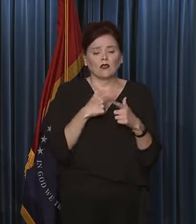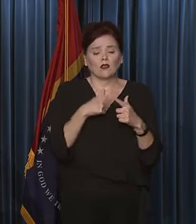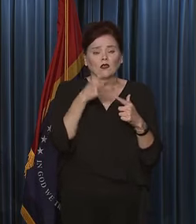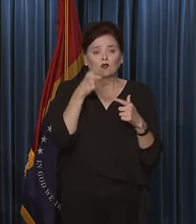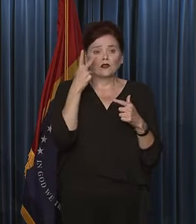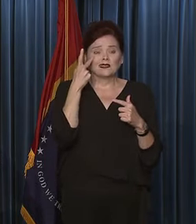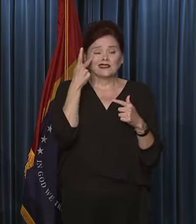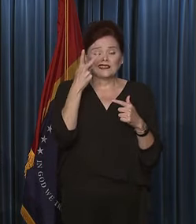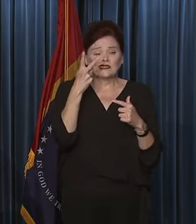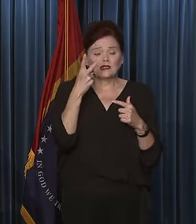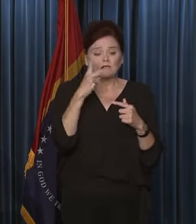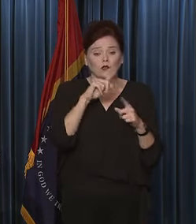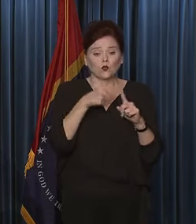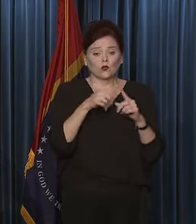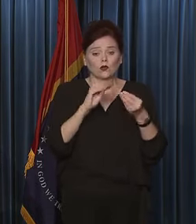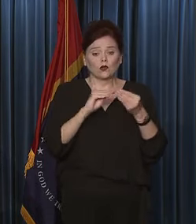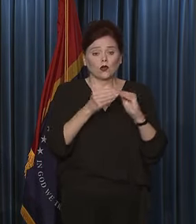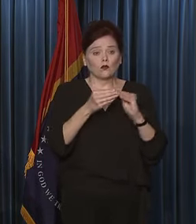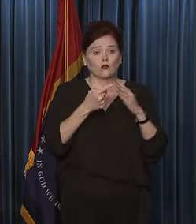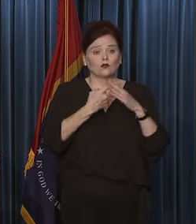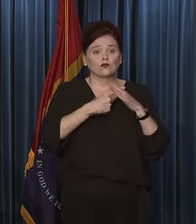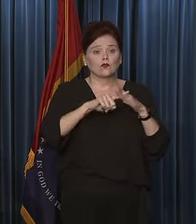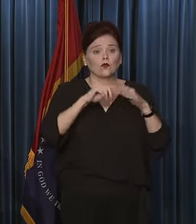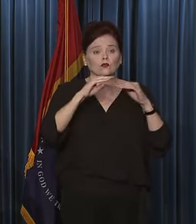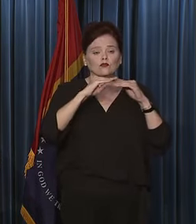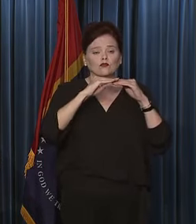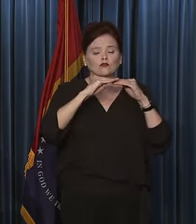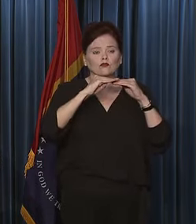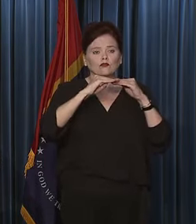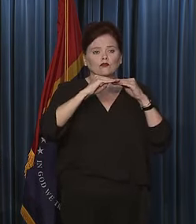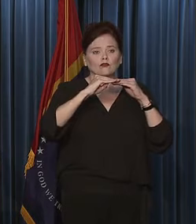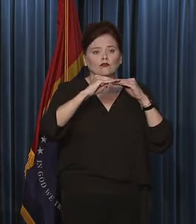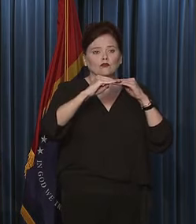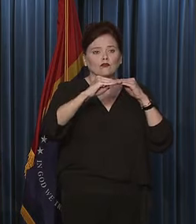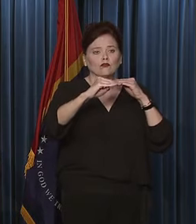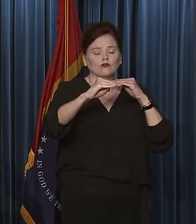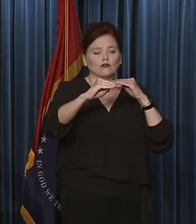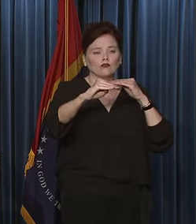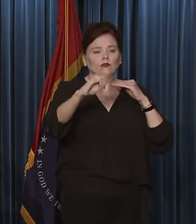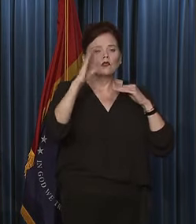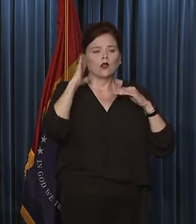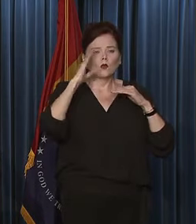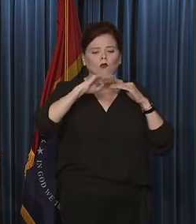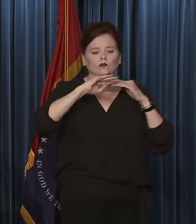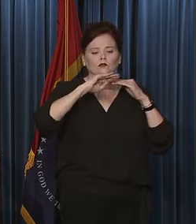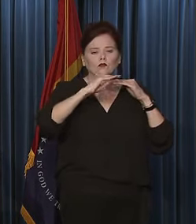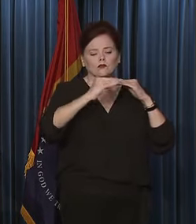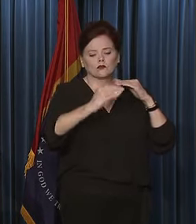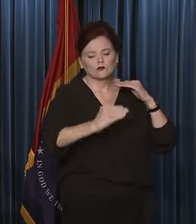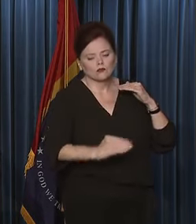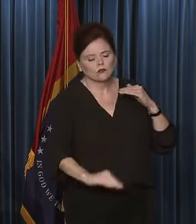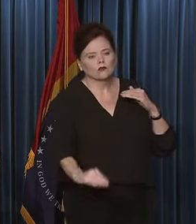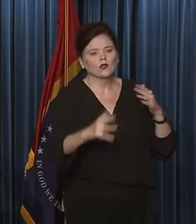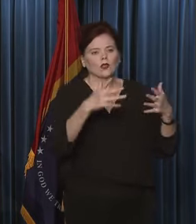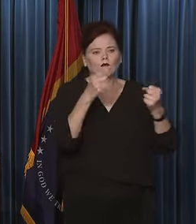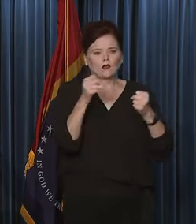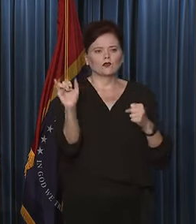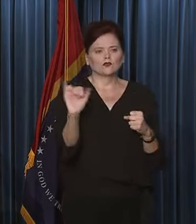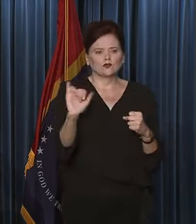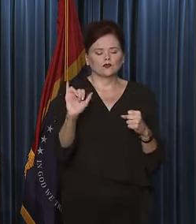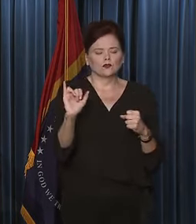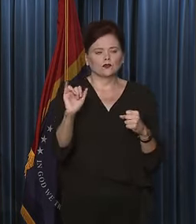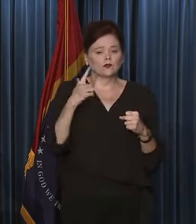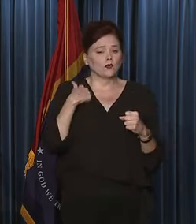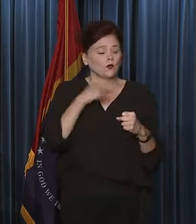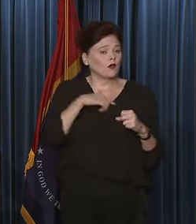see is when the numbers start plateauing, they tend to decline relatively quickly as well. Now,